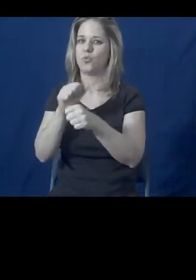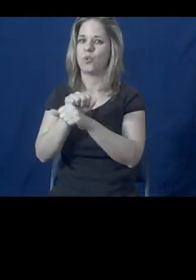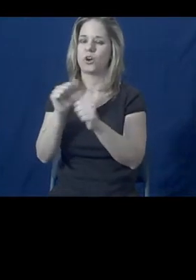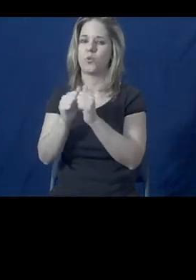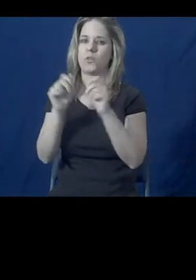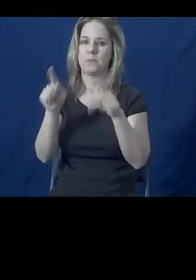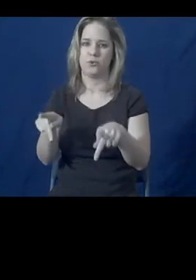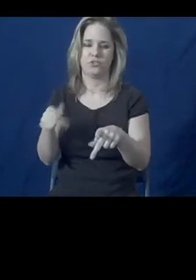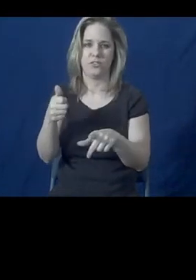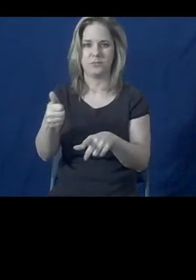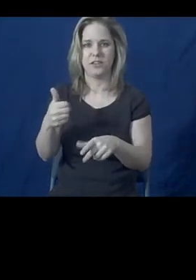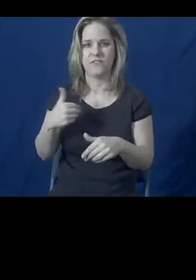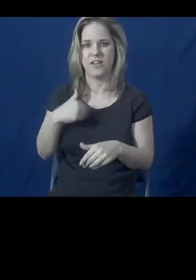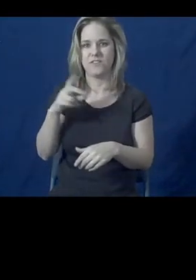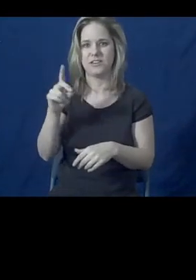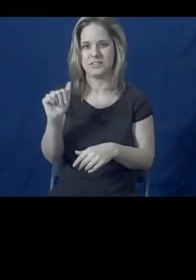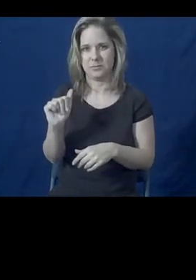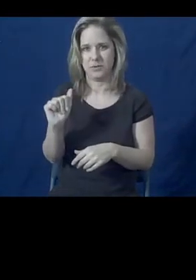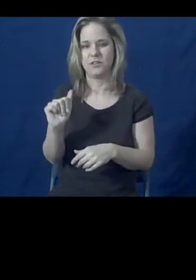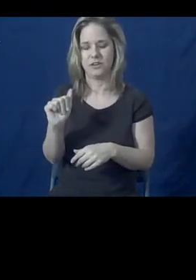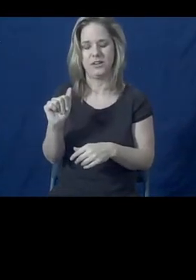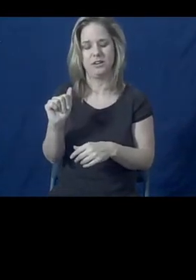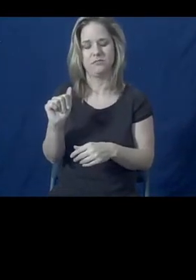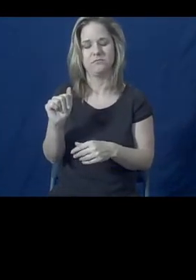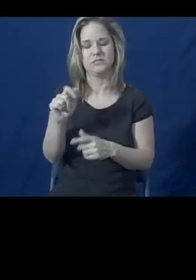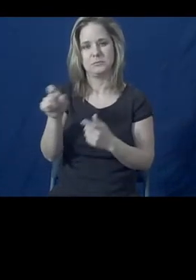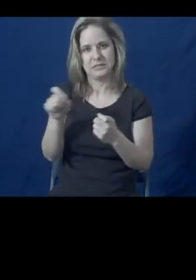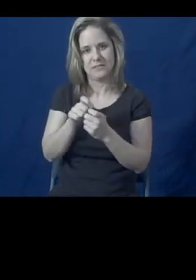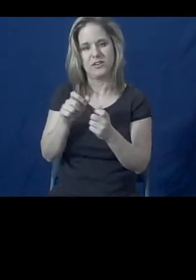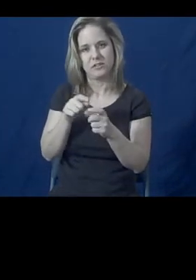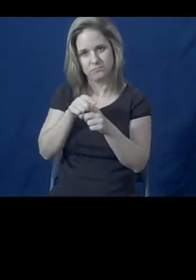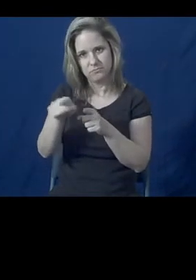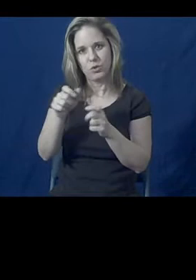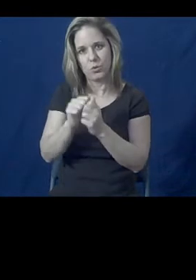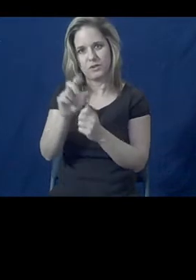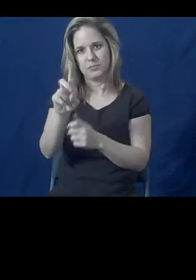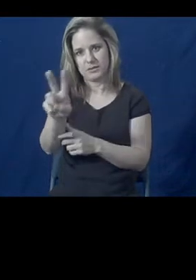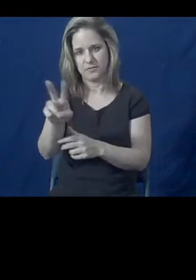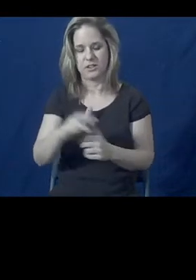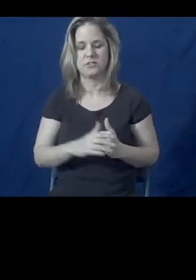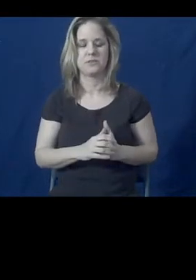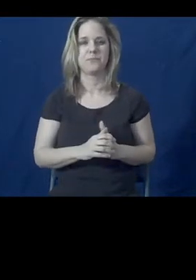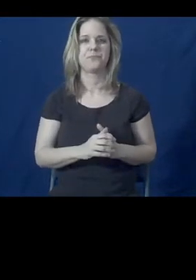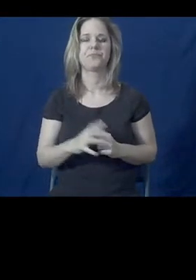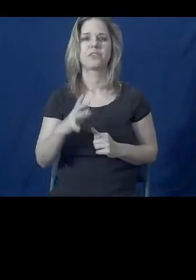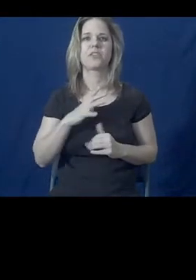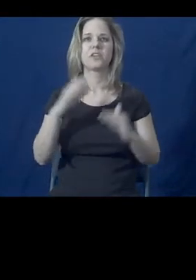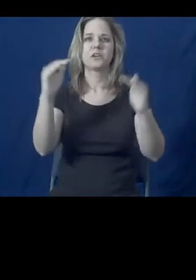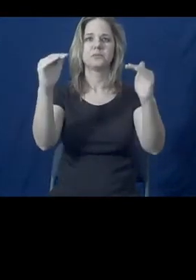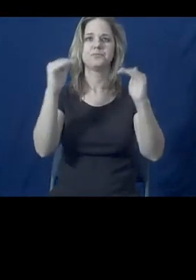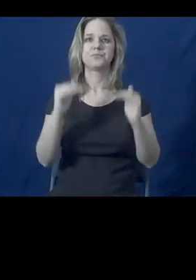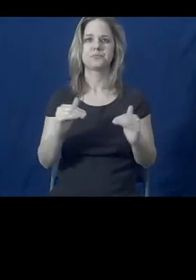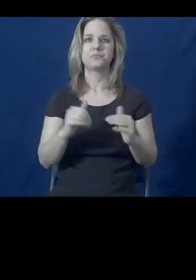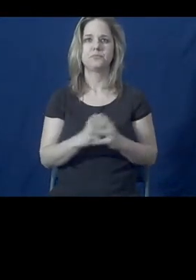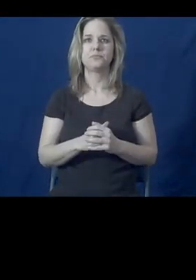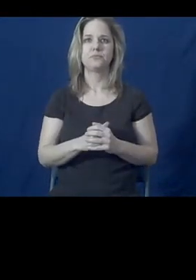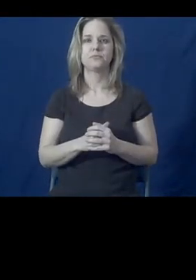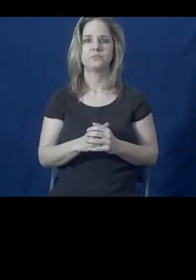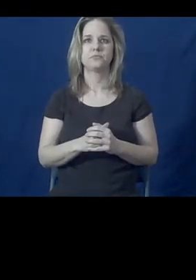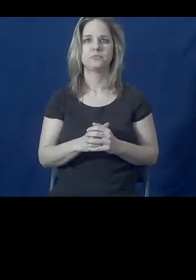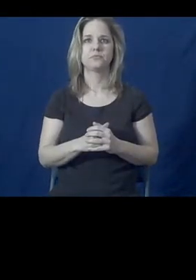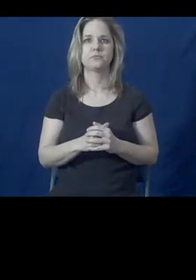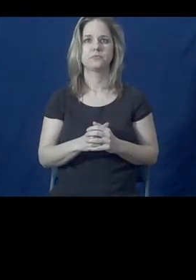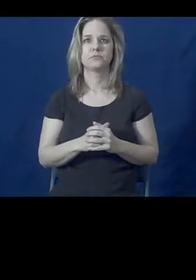person with disabilities in the context of a domestic violence situation. So go to slide three.